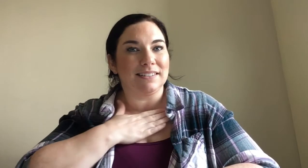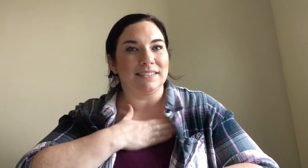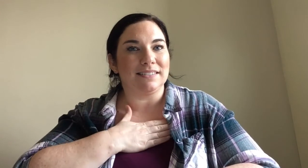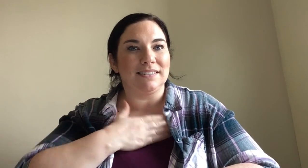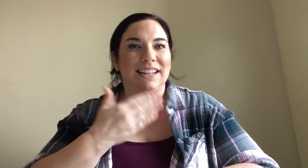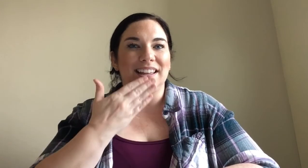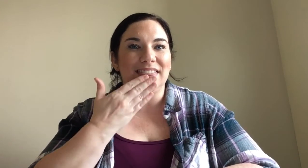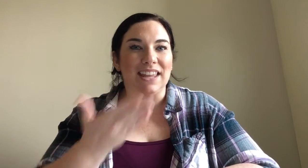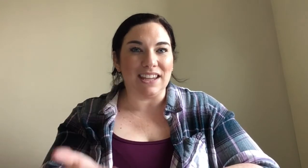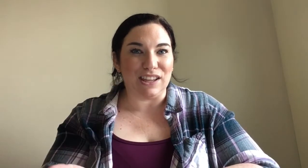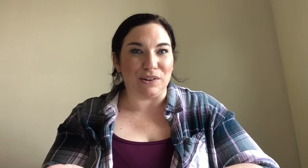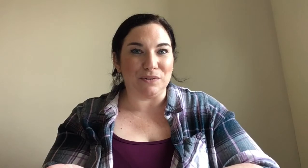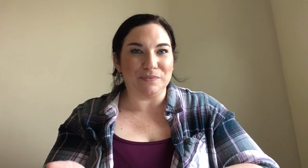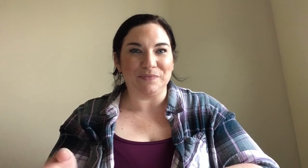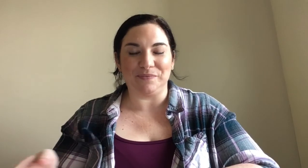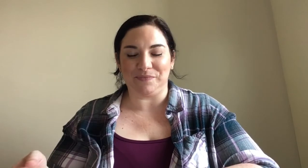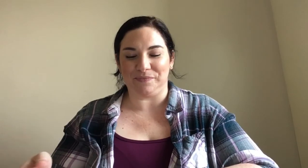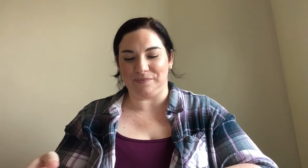And thank you. back you. Bye.